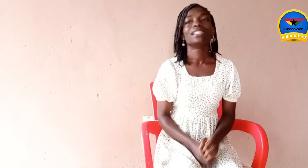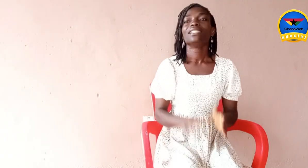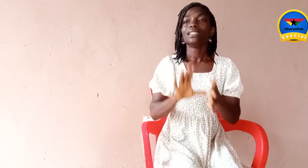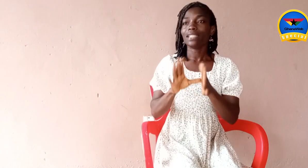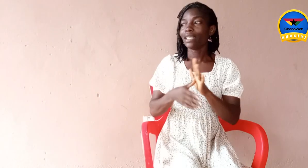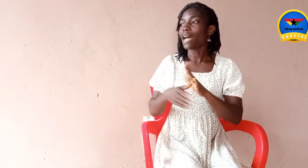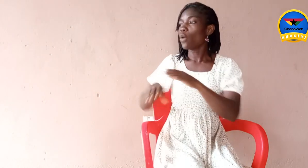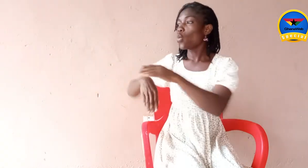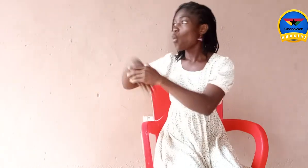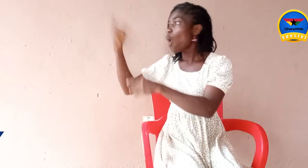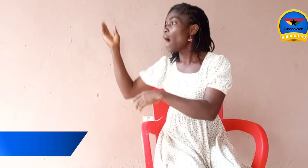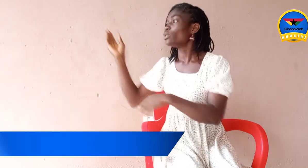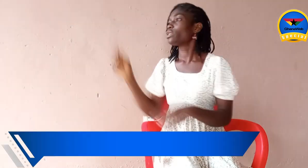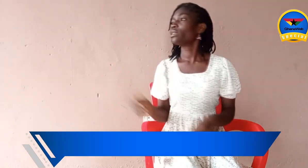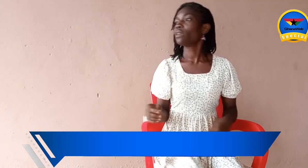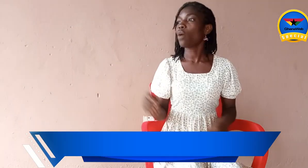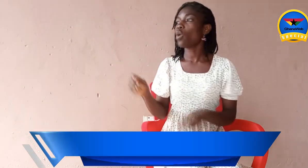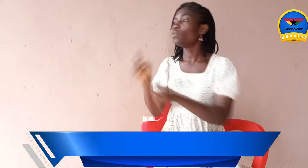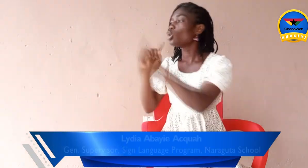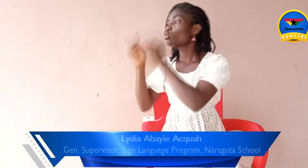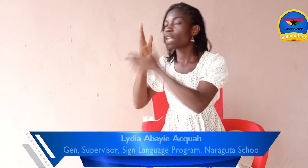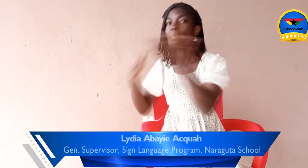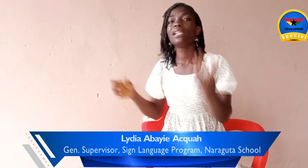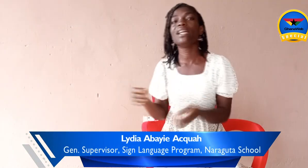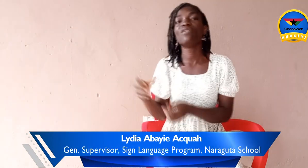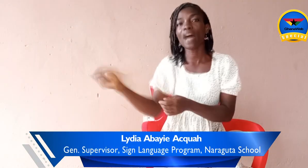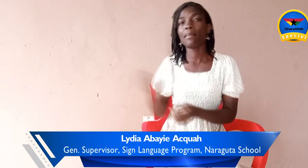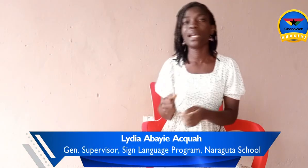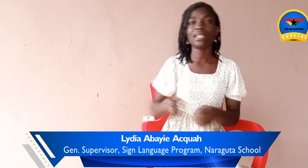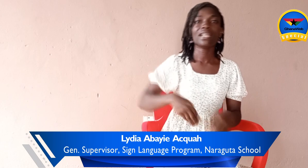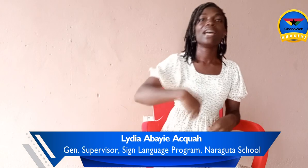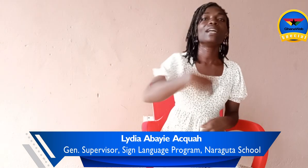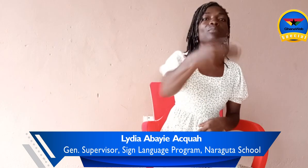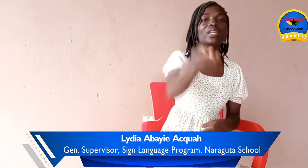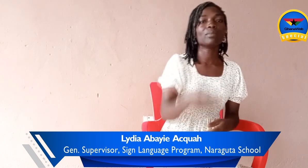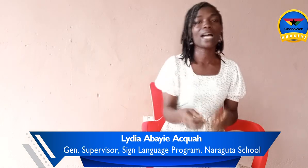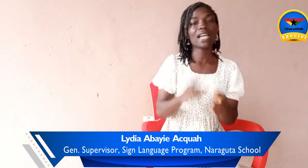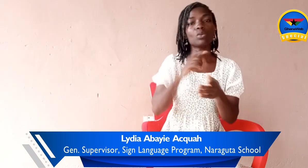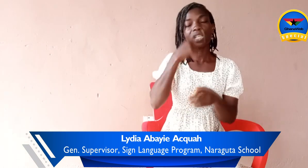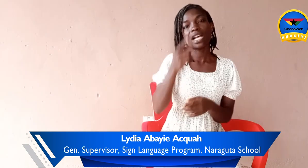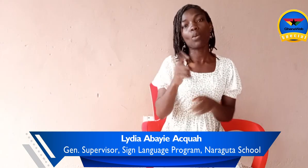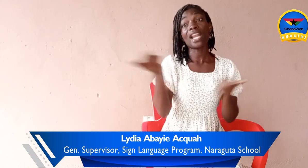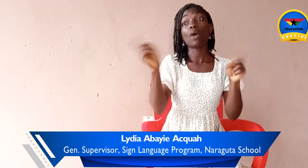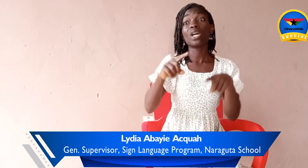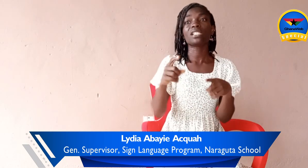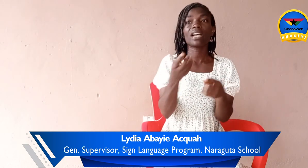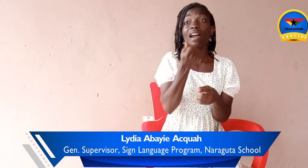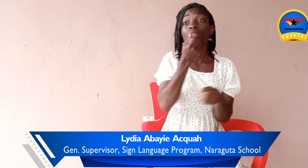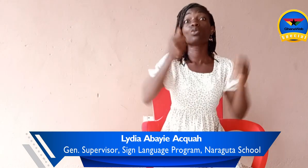Then I will go out, I will go and talk to somebody, find money, and then bring it back there. say that when I went, the granite was